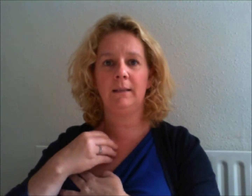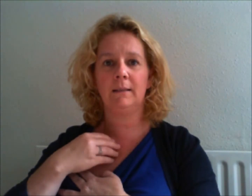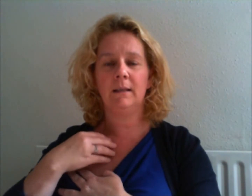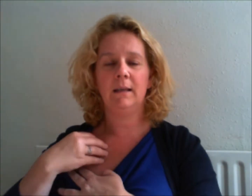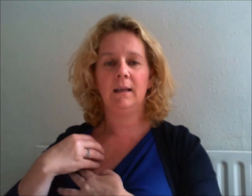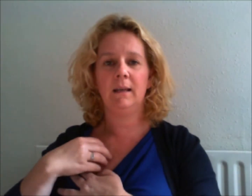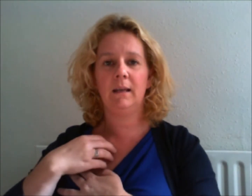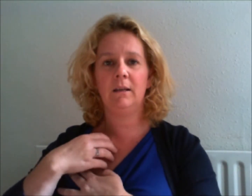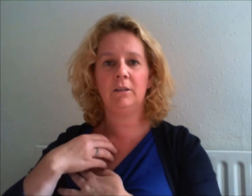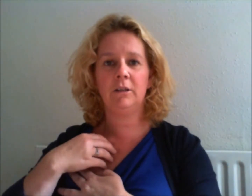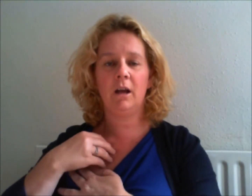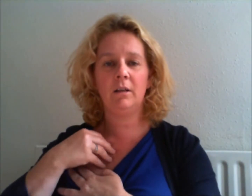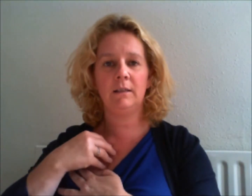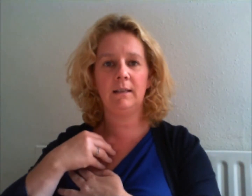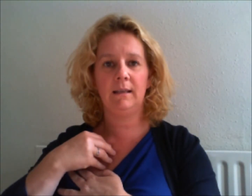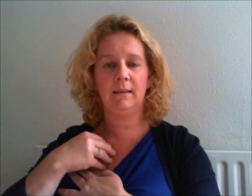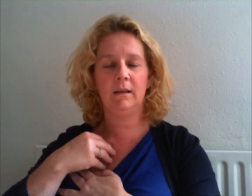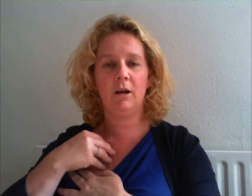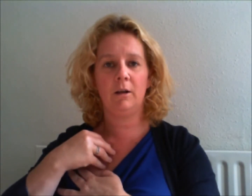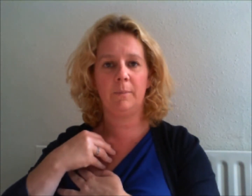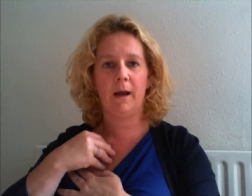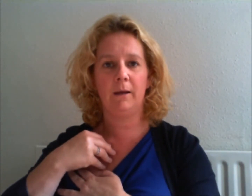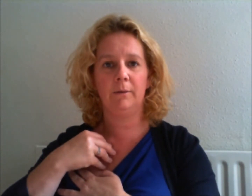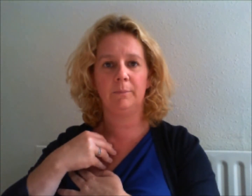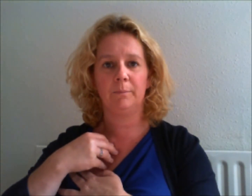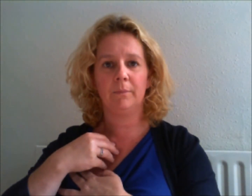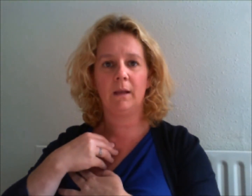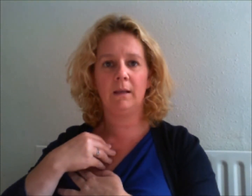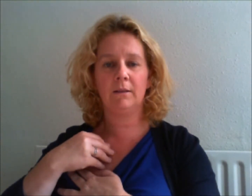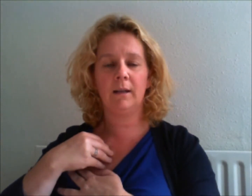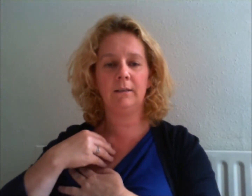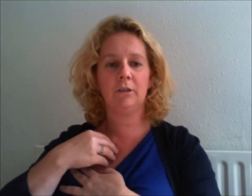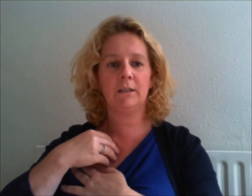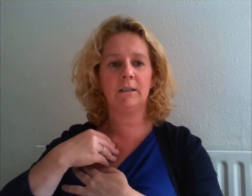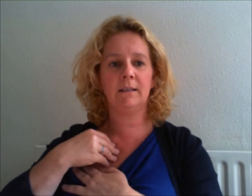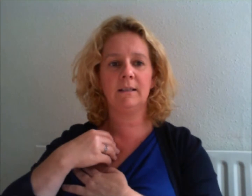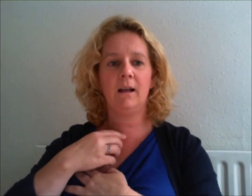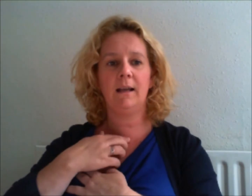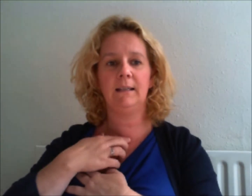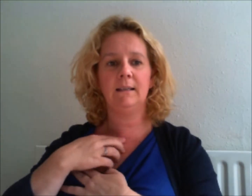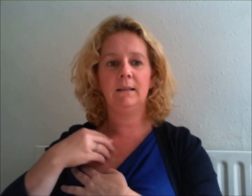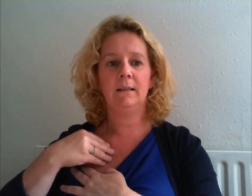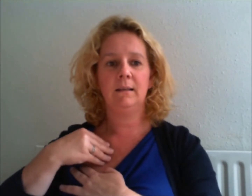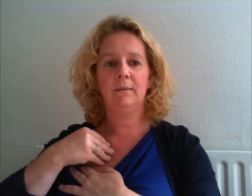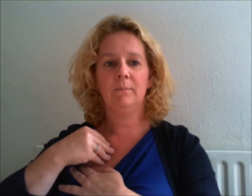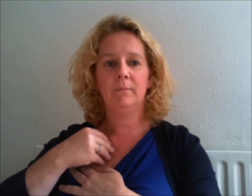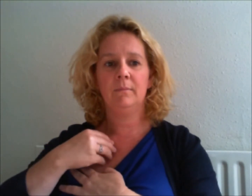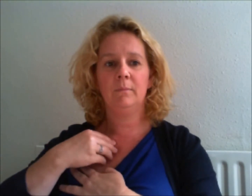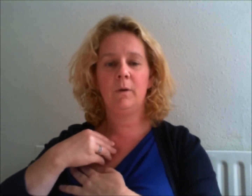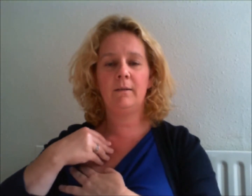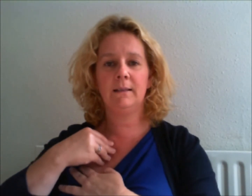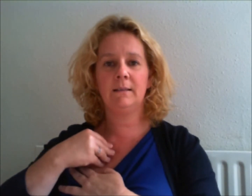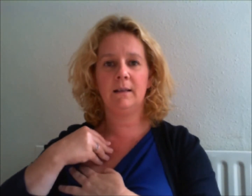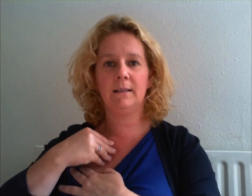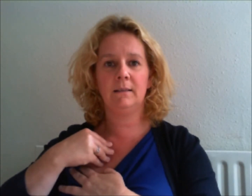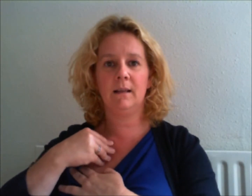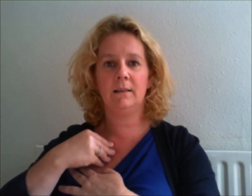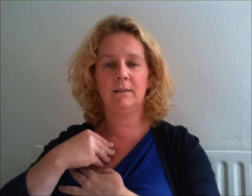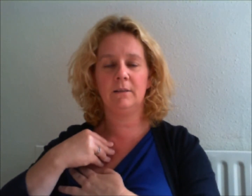underneath the collarbone. So like just to the side where it's nice and nice and